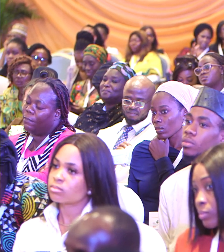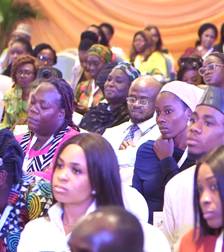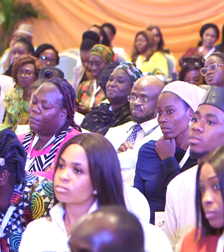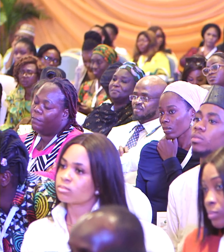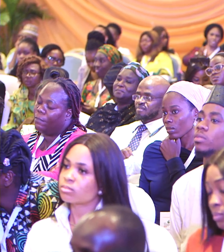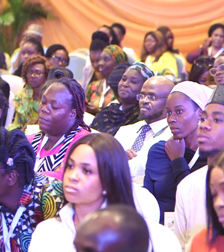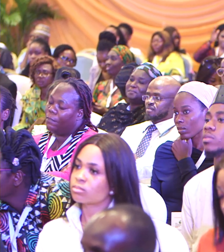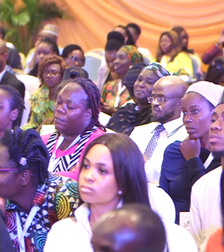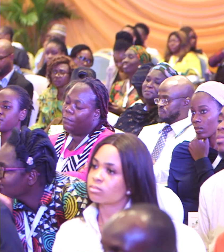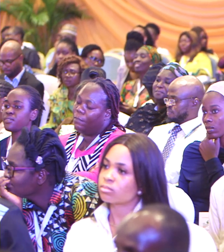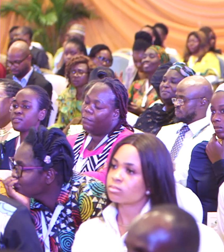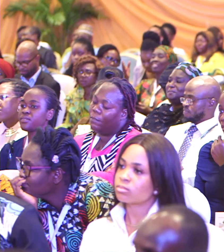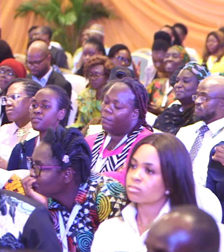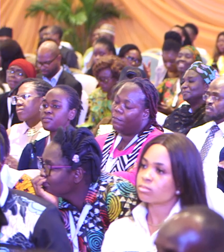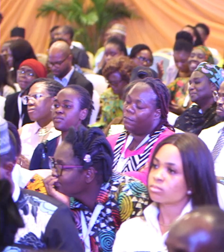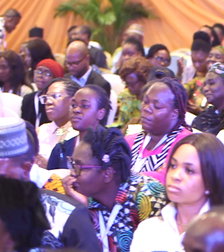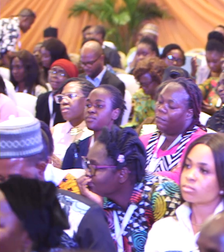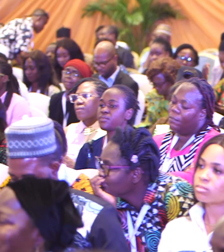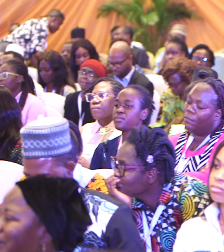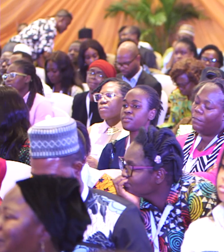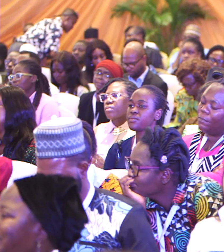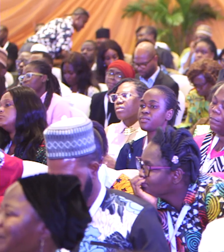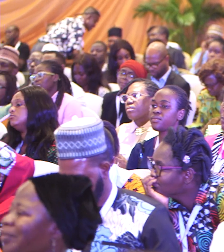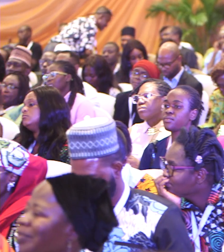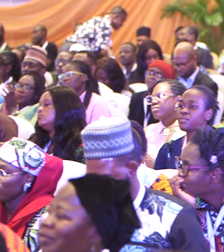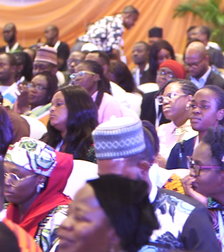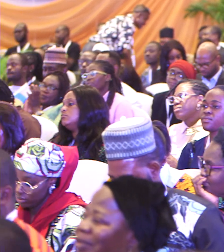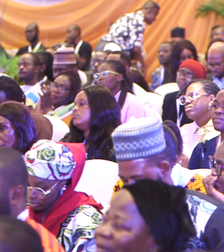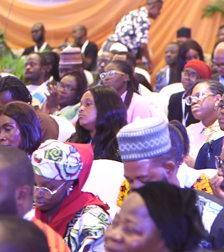Please, let's give her a resounding applause. It's not easy.